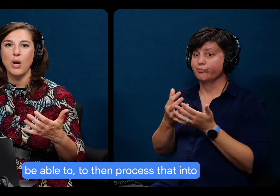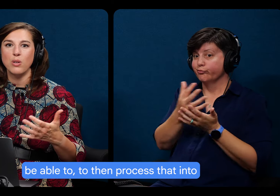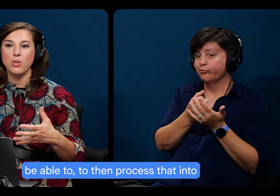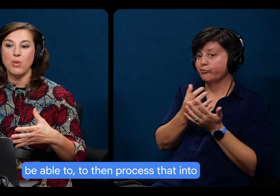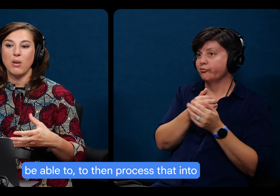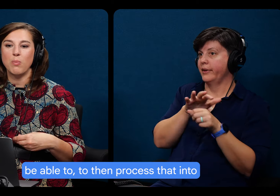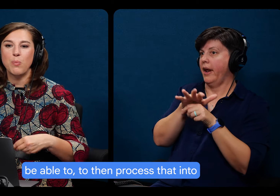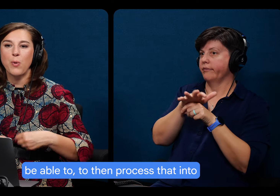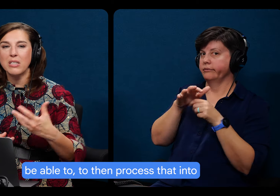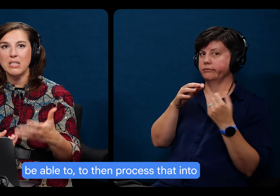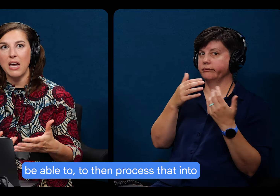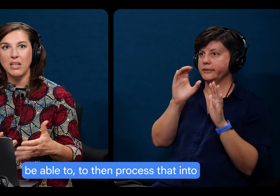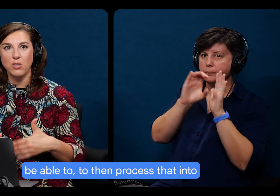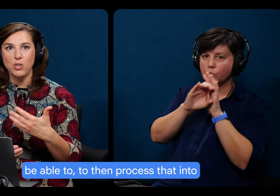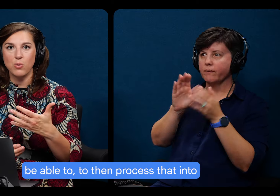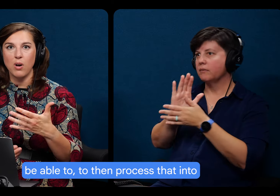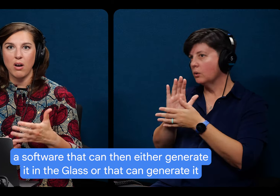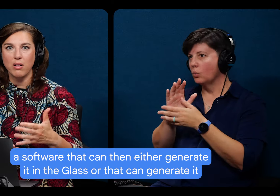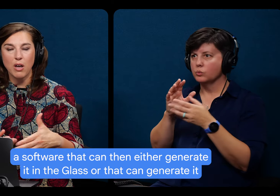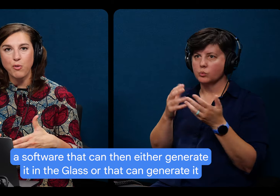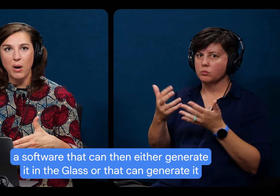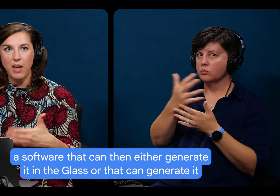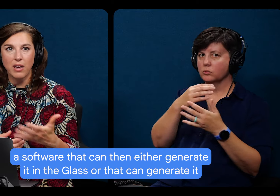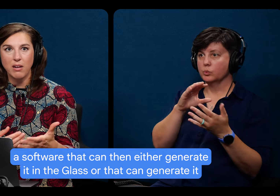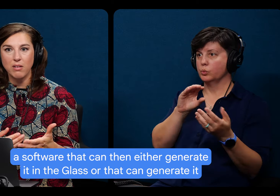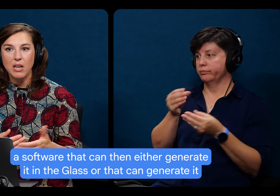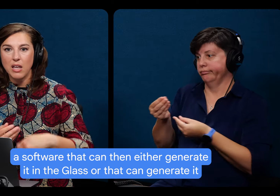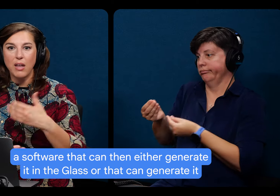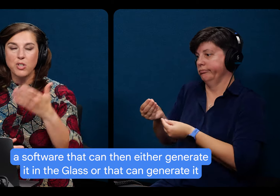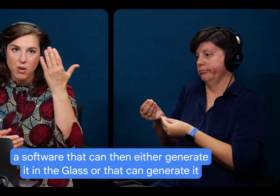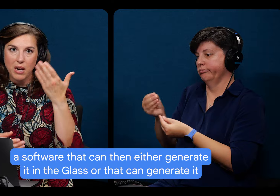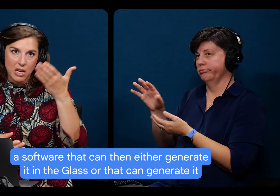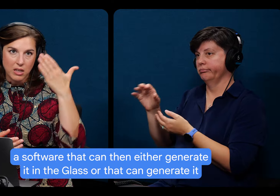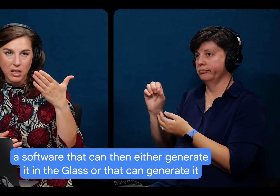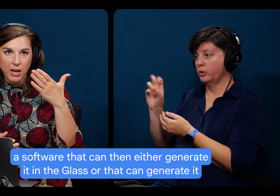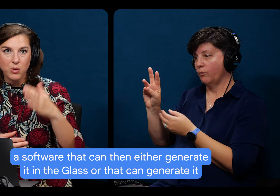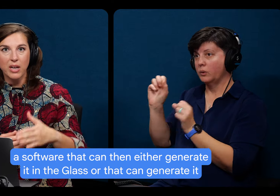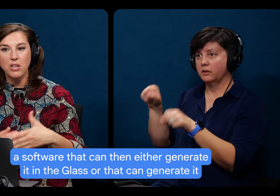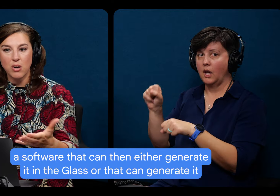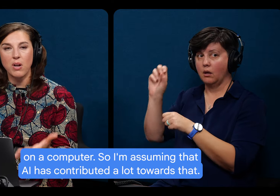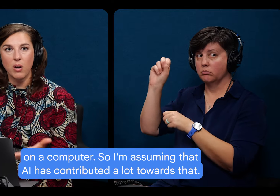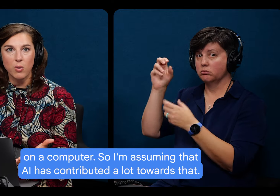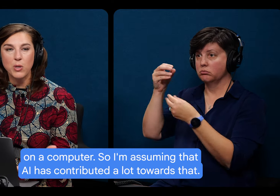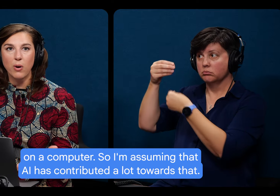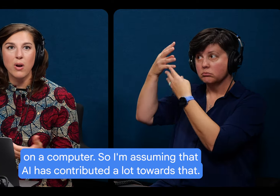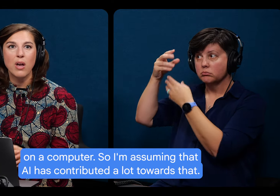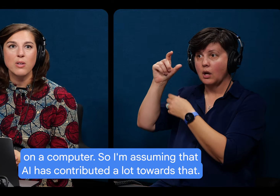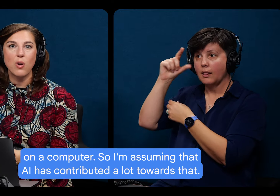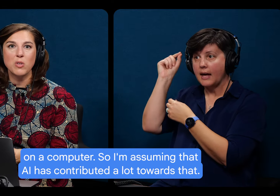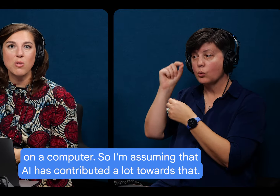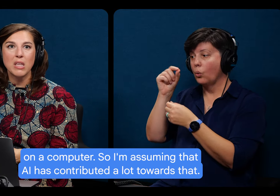to then process that into a software that can then either generate it in the glass or that can generate it on a computer.